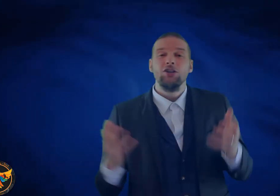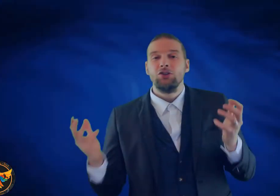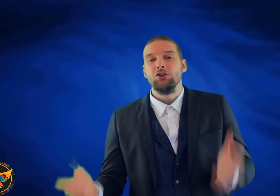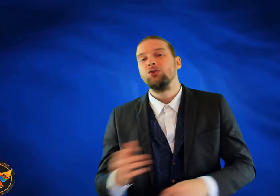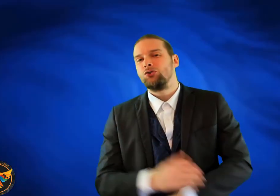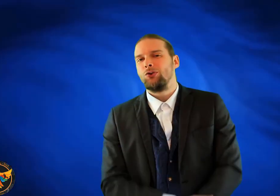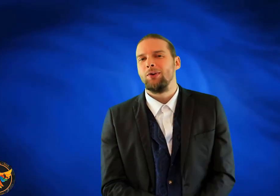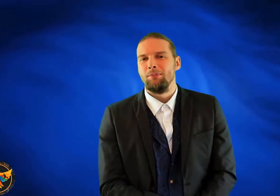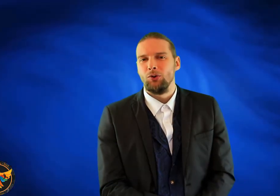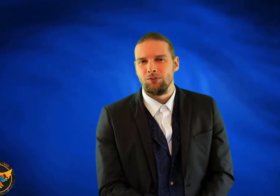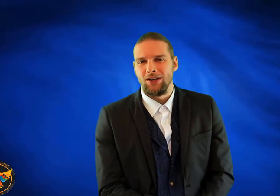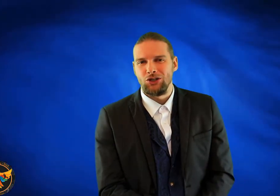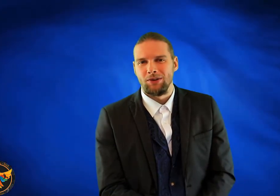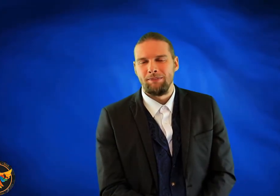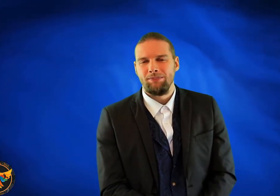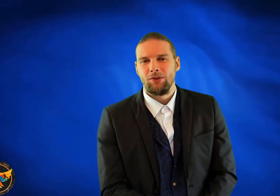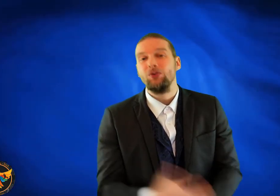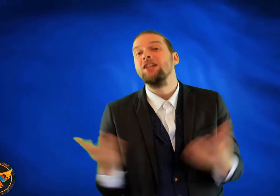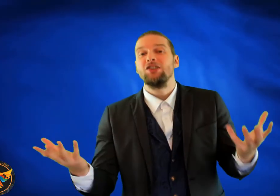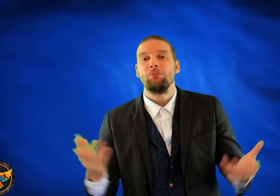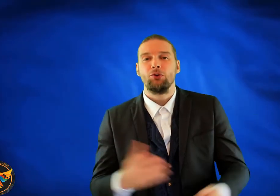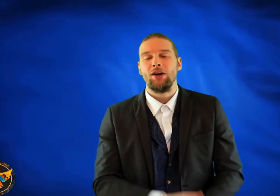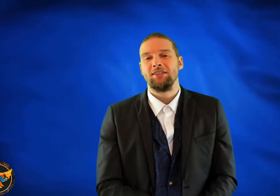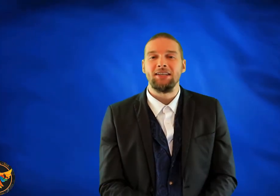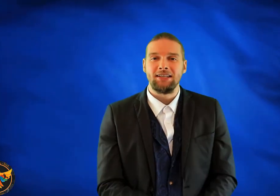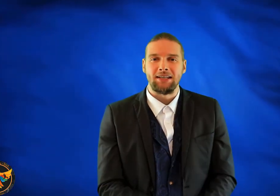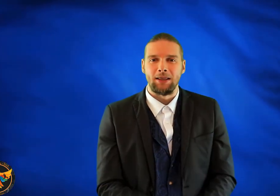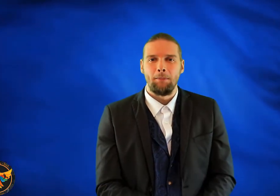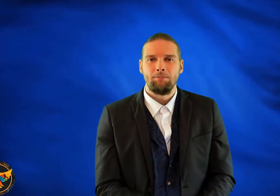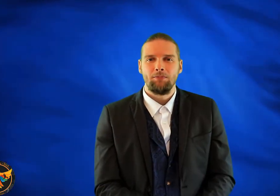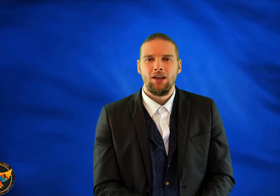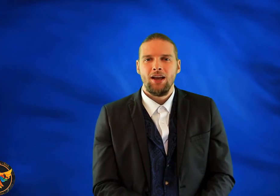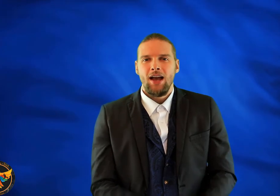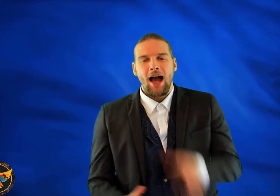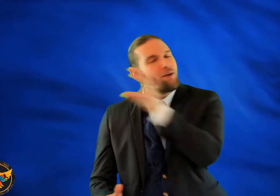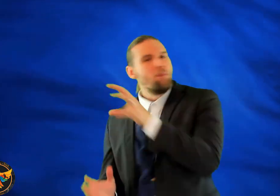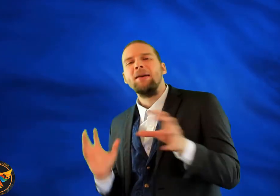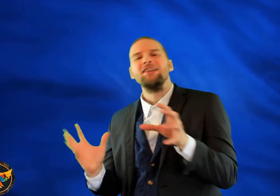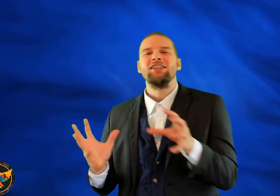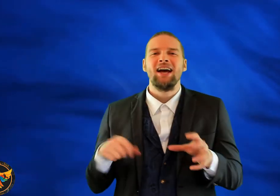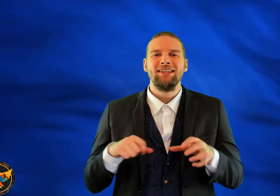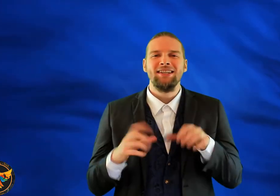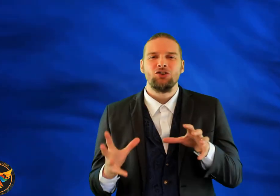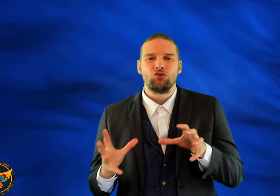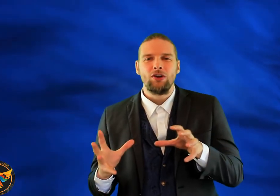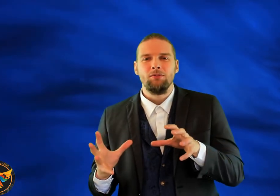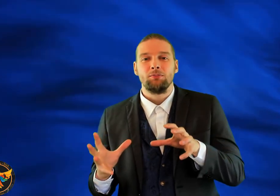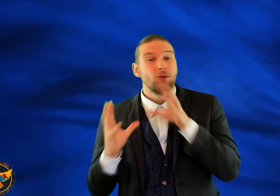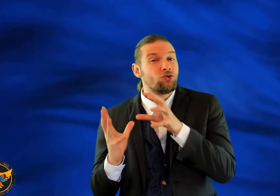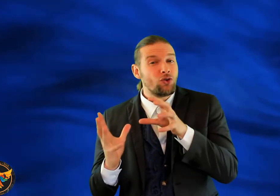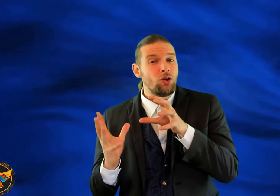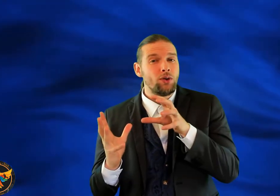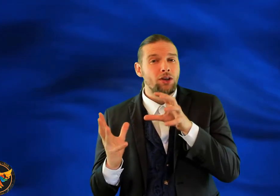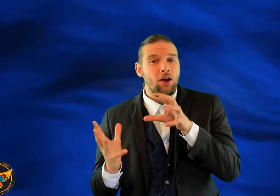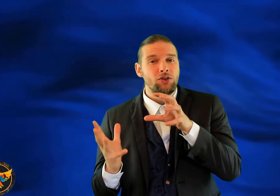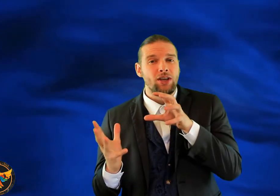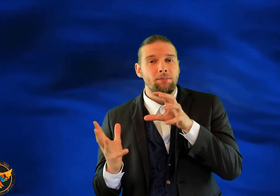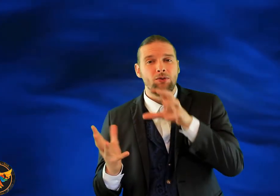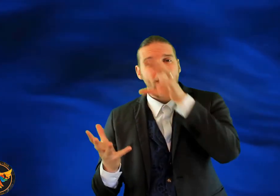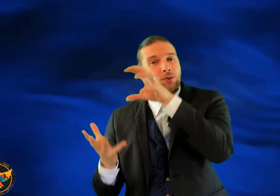Do you struggle with motivation? Feel yourself procrastinating a lot? Have amazing ideas and dreams, but struggle with the concept of how